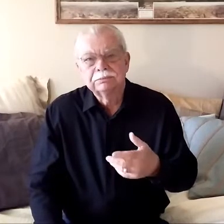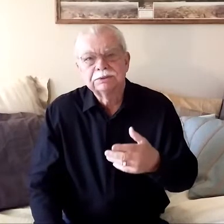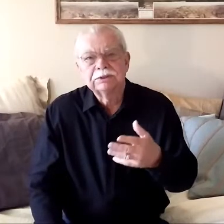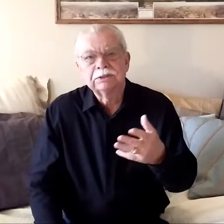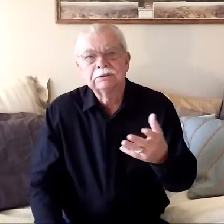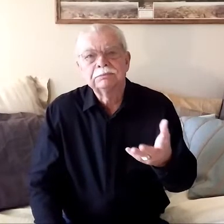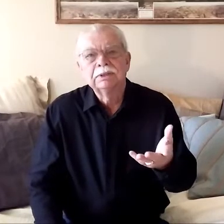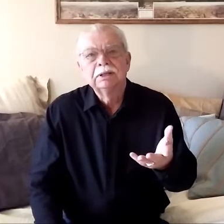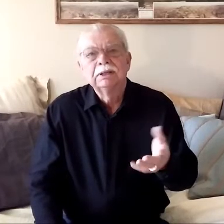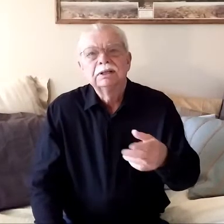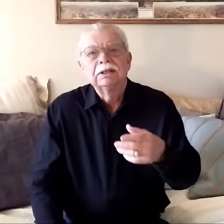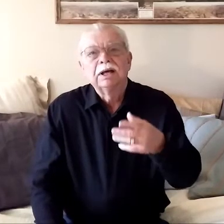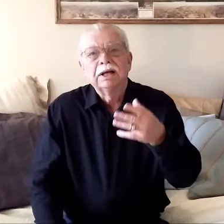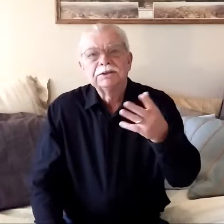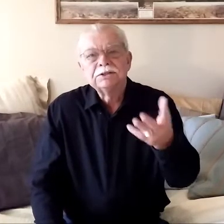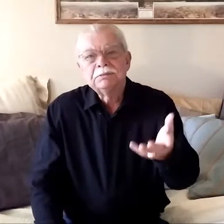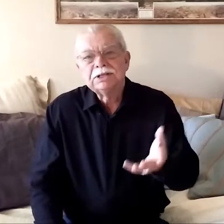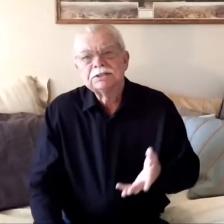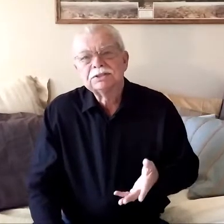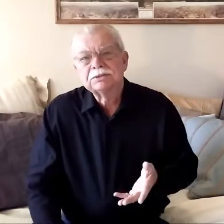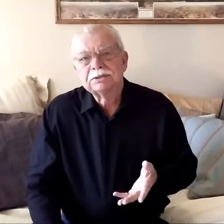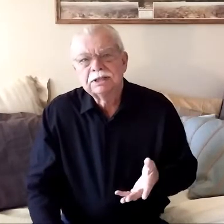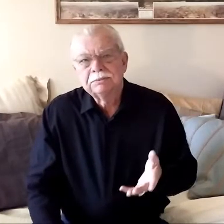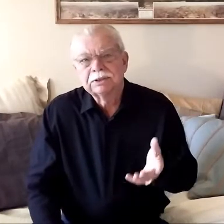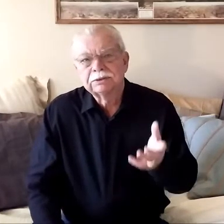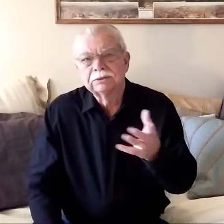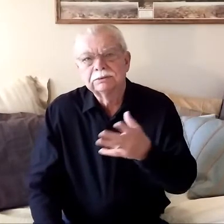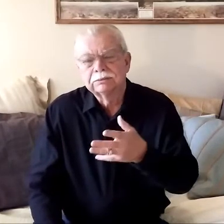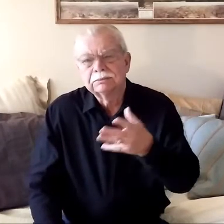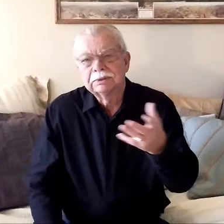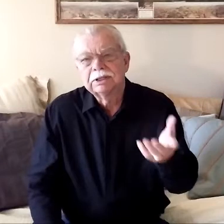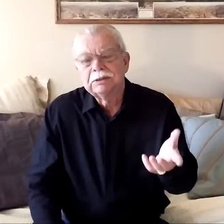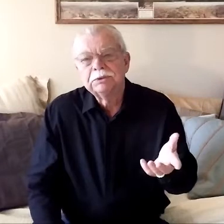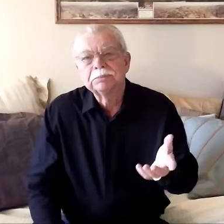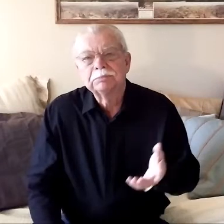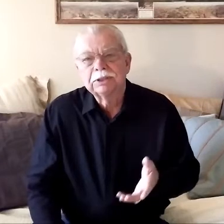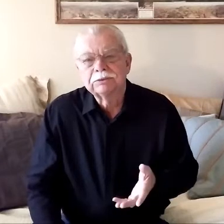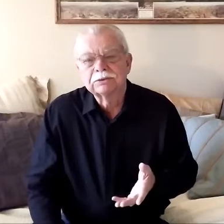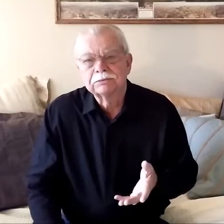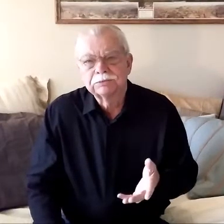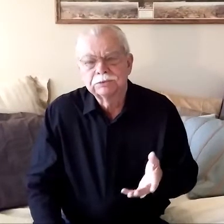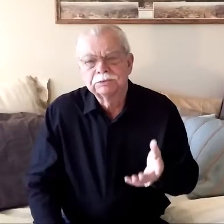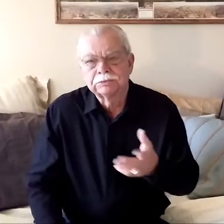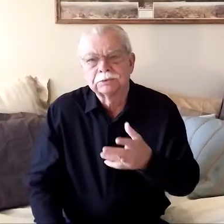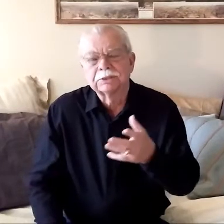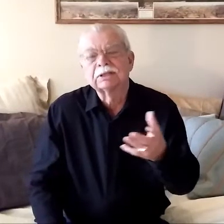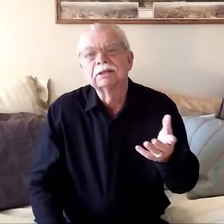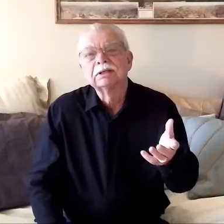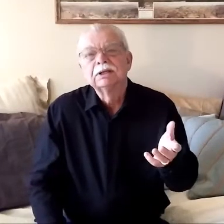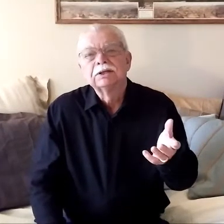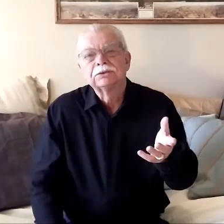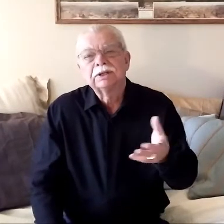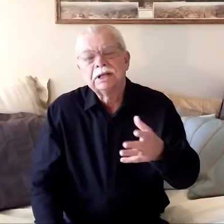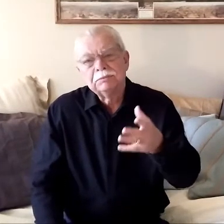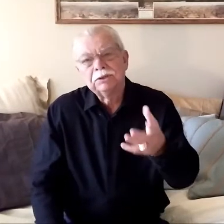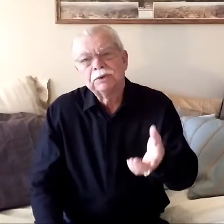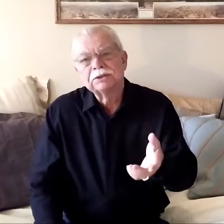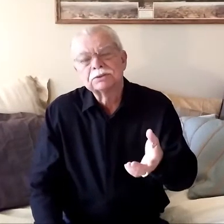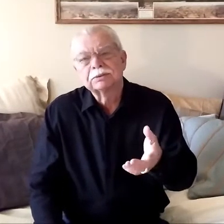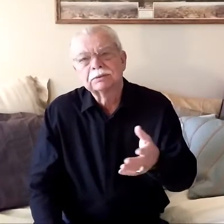tell him send my sister tamar to come and prepare some food for me so that i may watch her